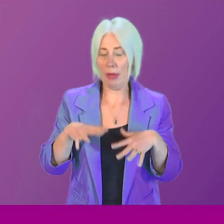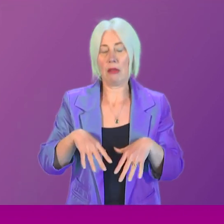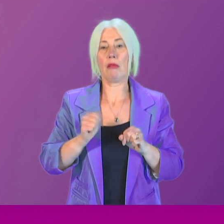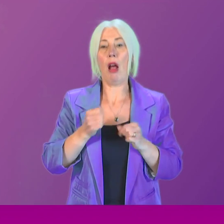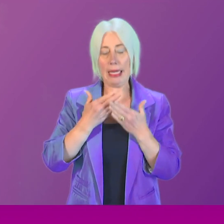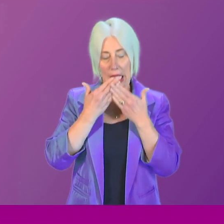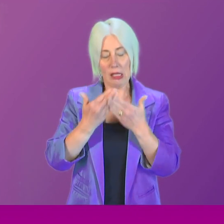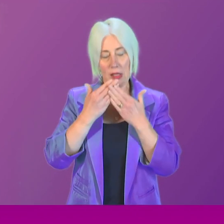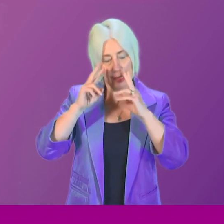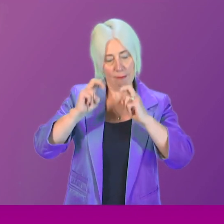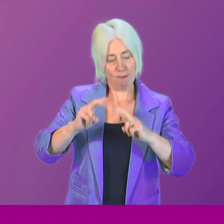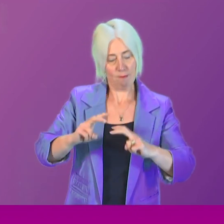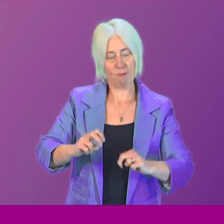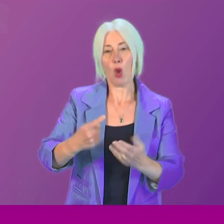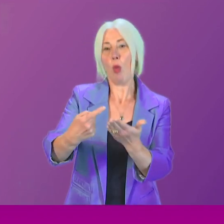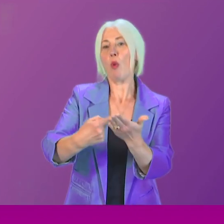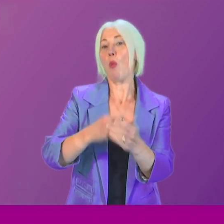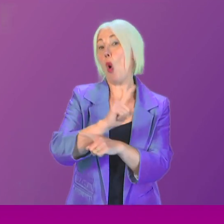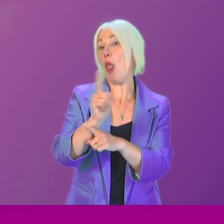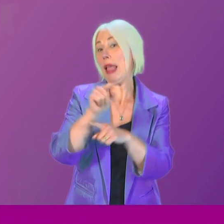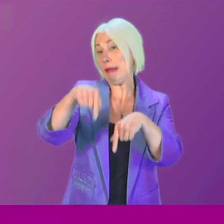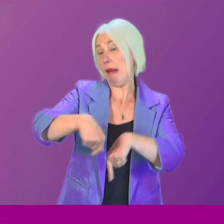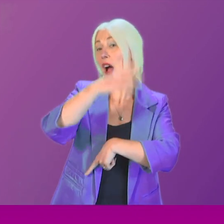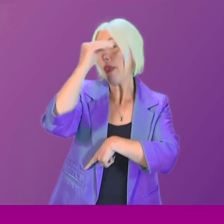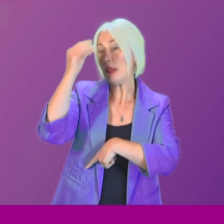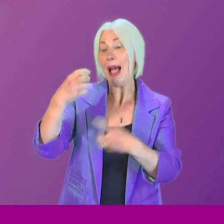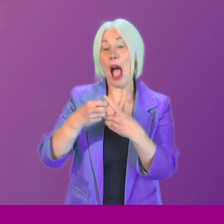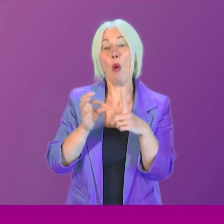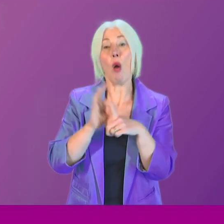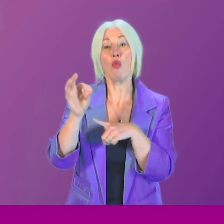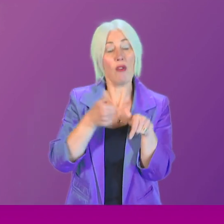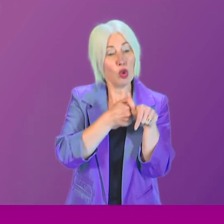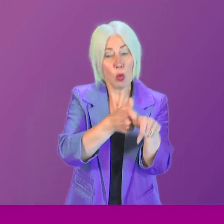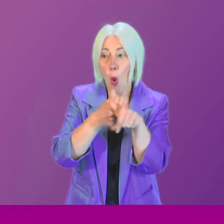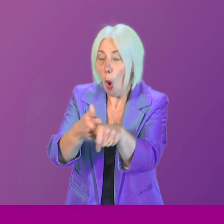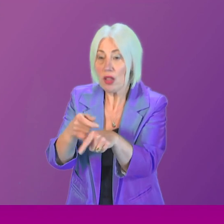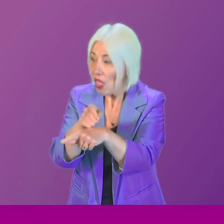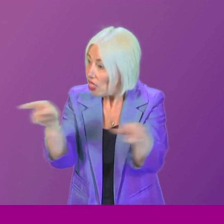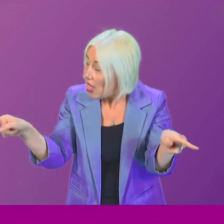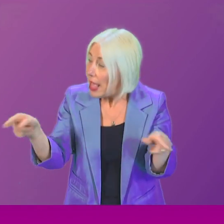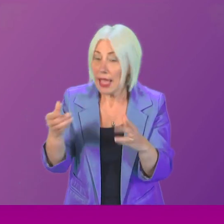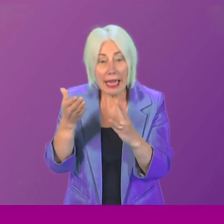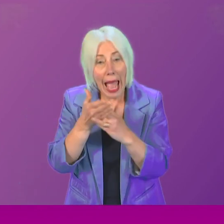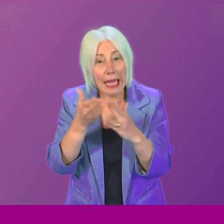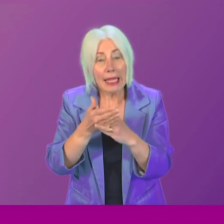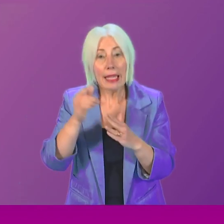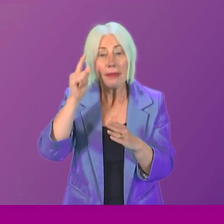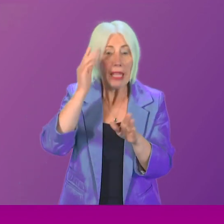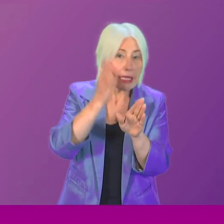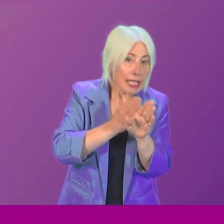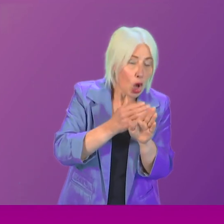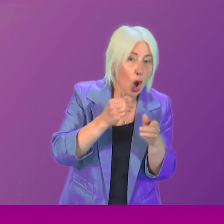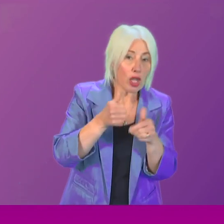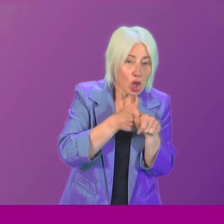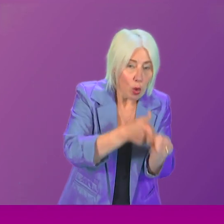which we'll report later this summer on how we can improve the support that people can access, from psychological support to